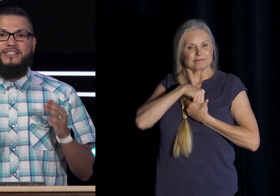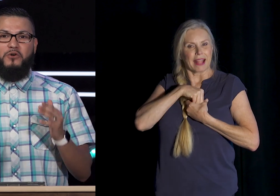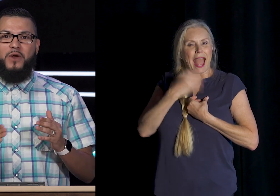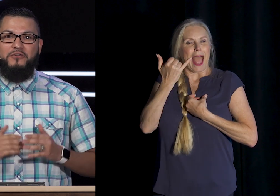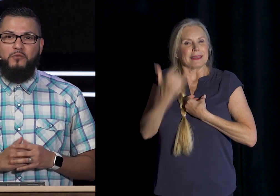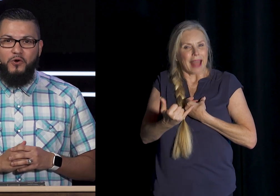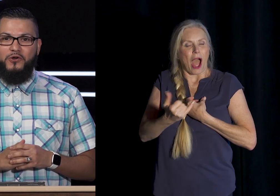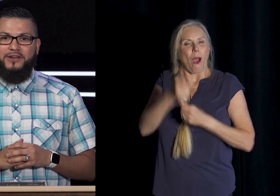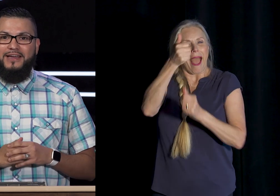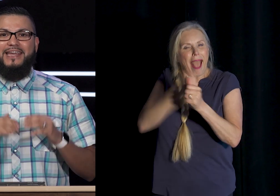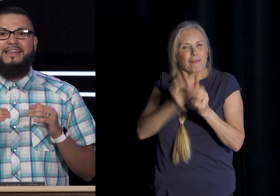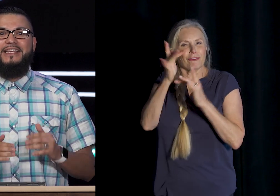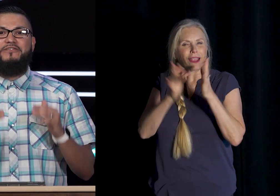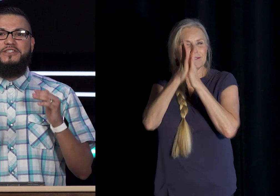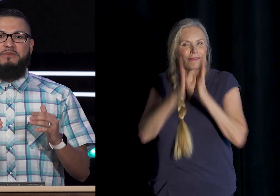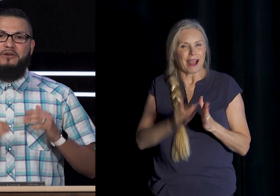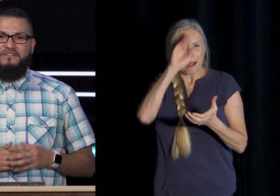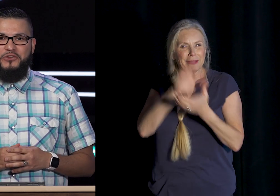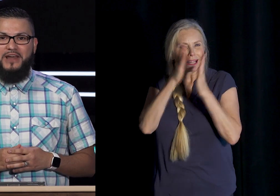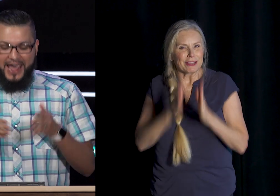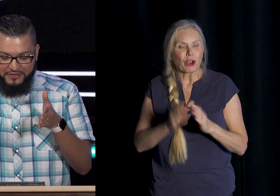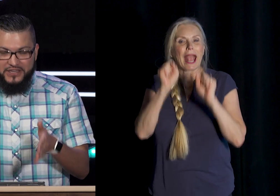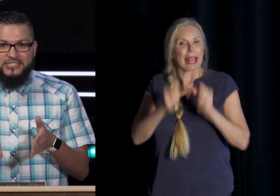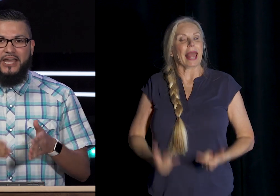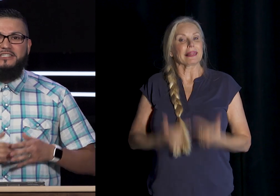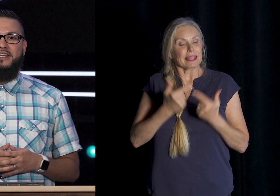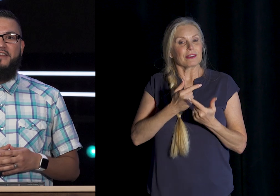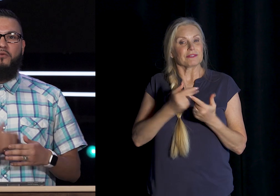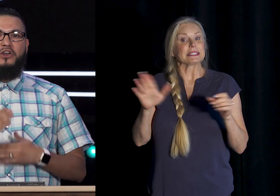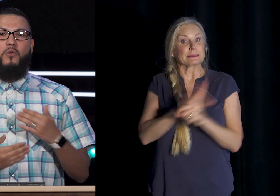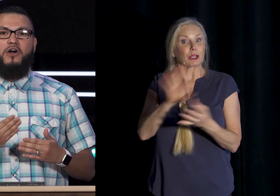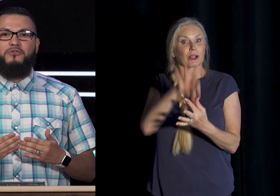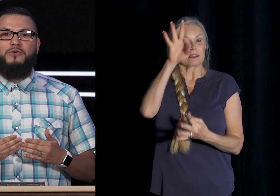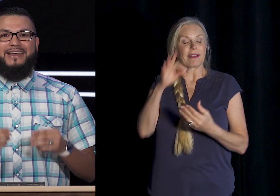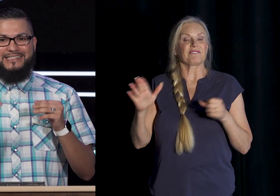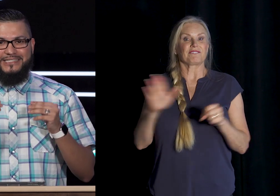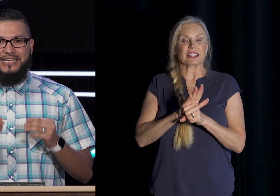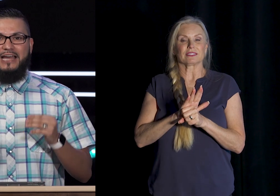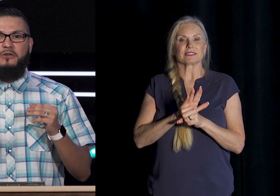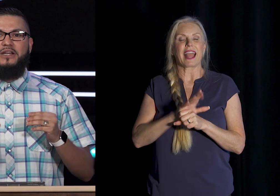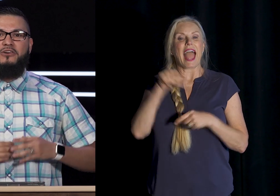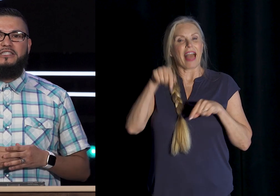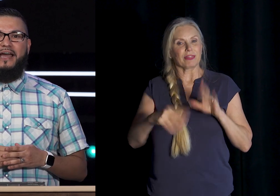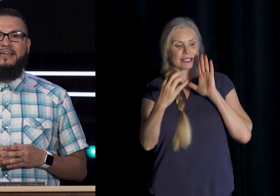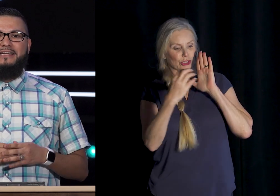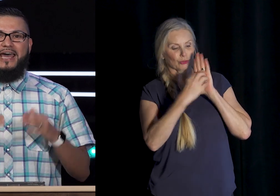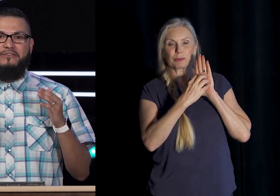Around the world Can live spirit filled And this text today That we're going to walk through Is exactly what it looks like To have